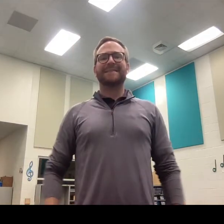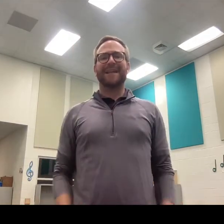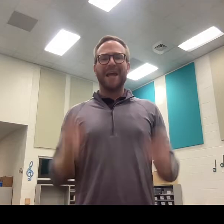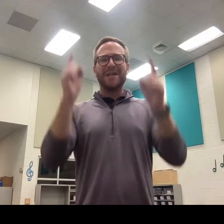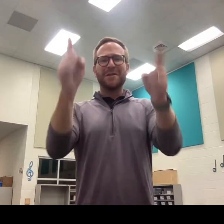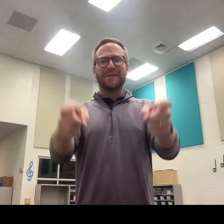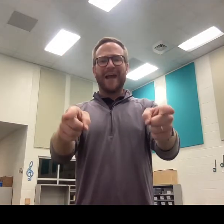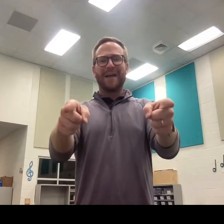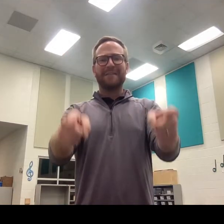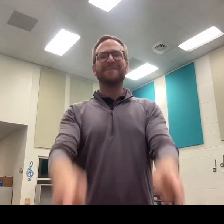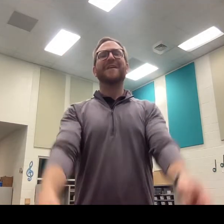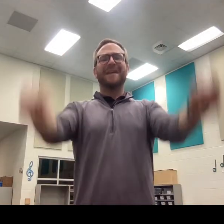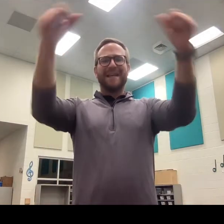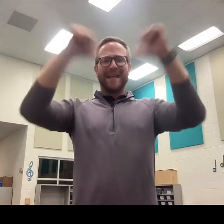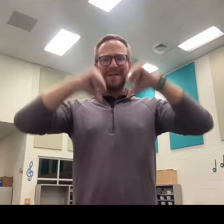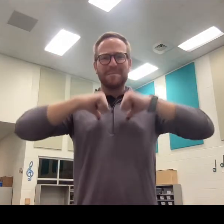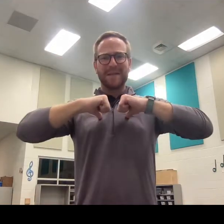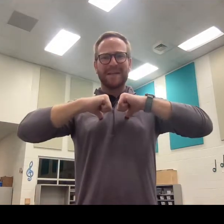you've got a friend in me